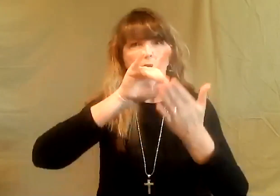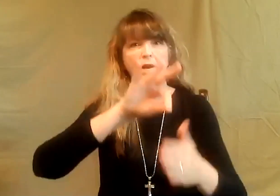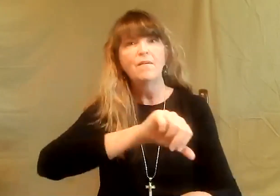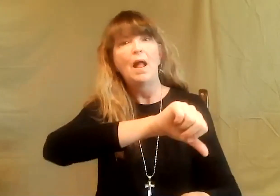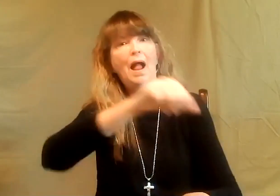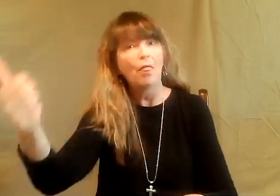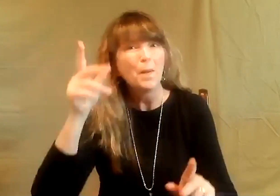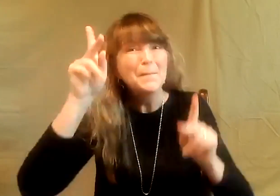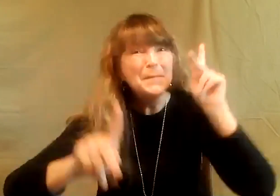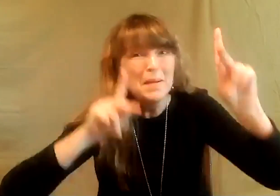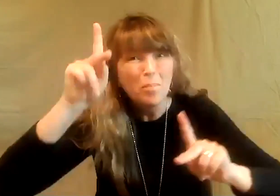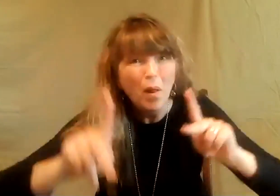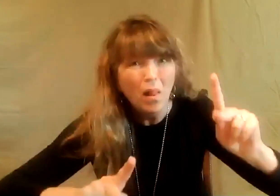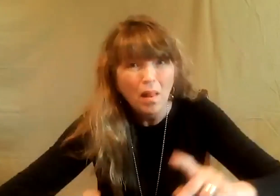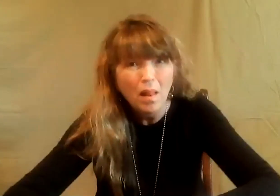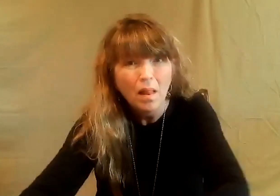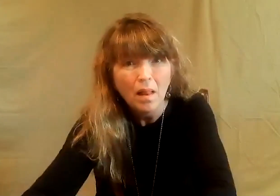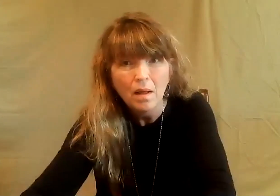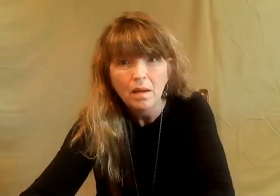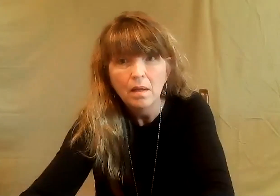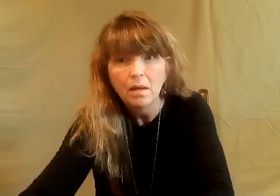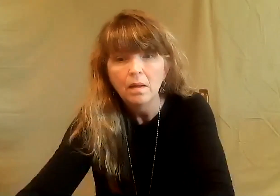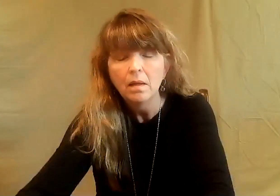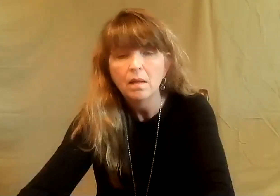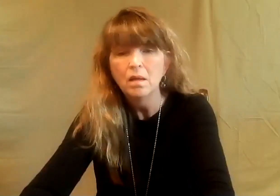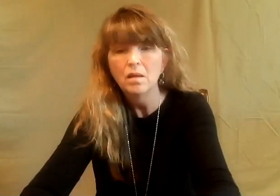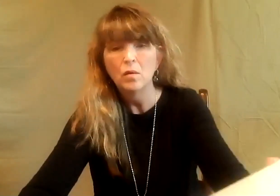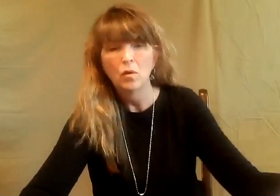putting up walls for other people to run into.